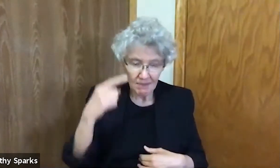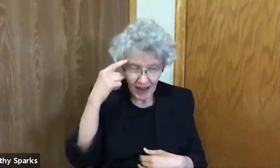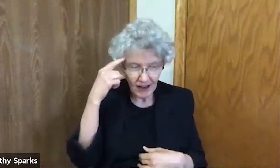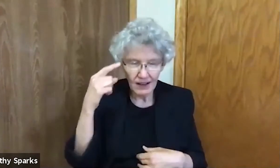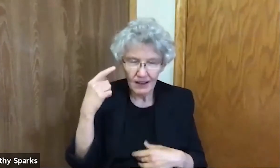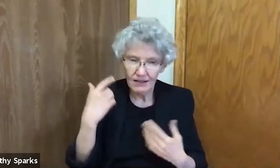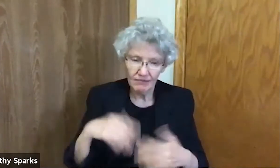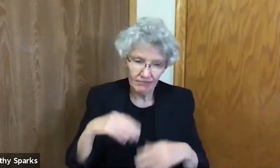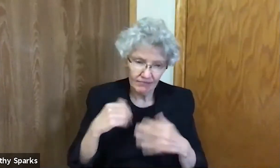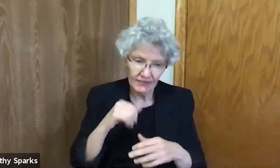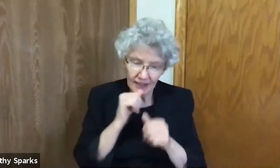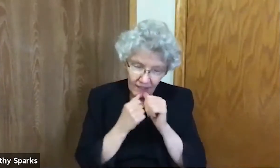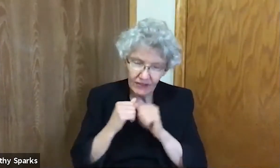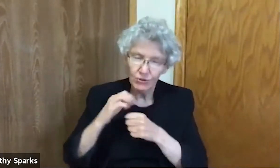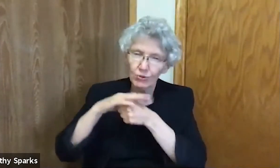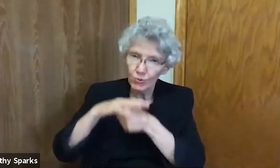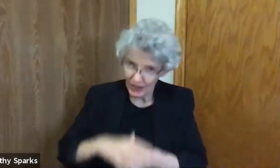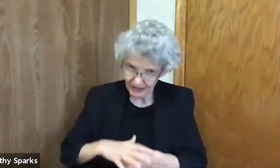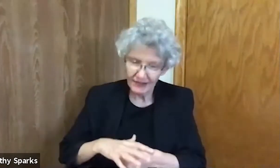For the bodies and minds that are suffering.